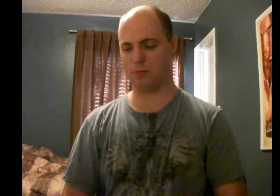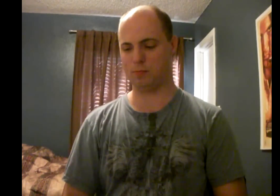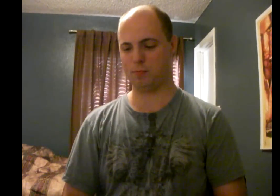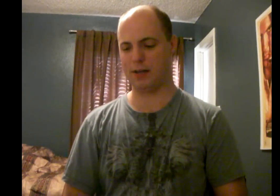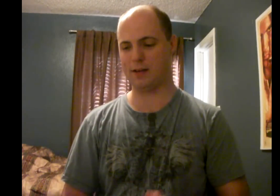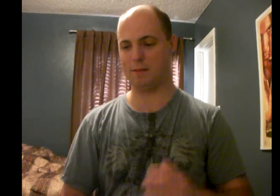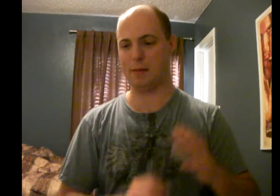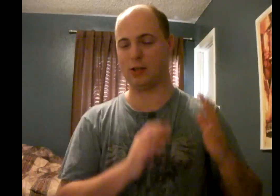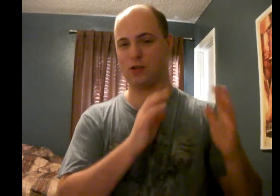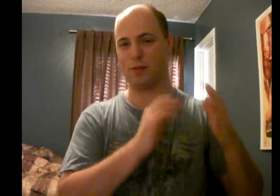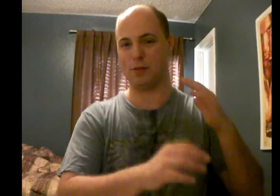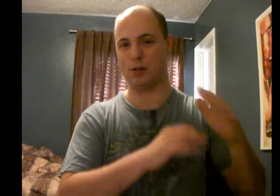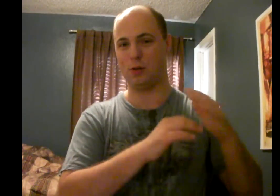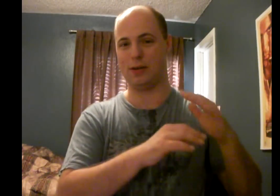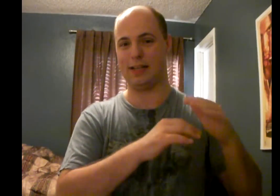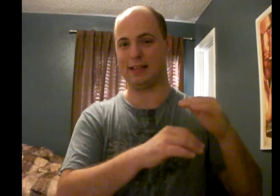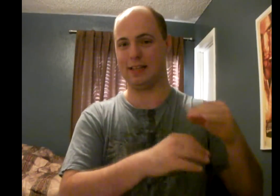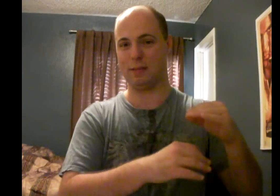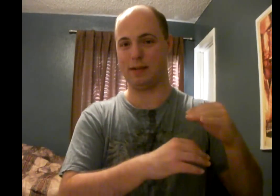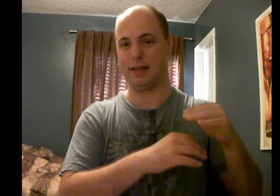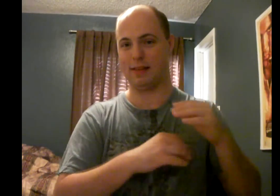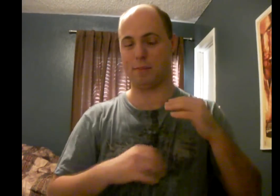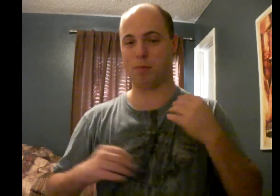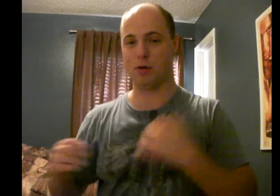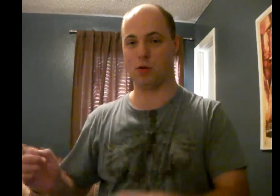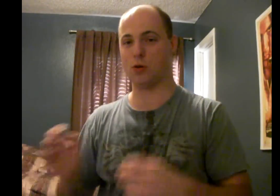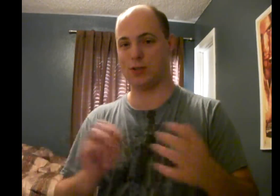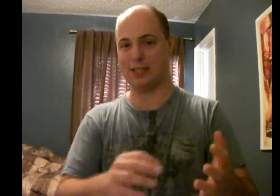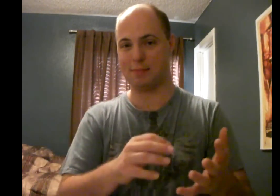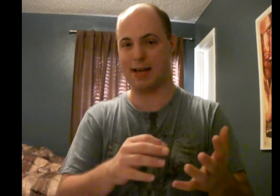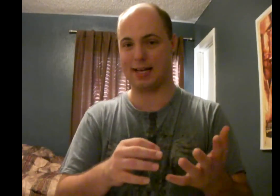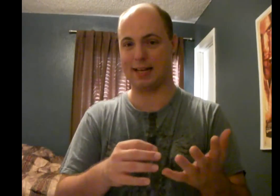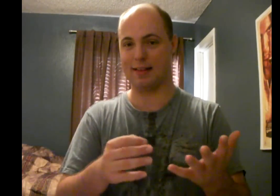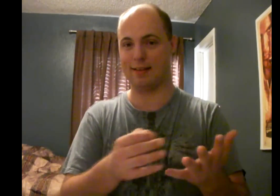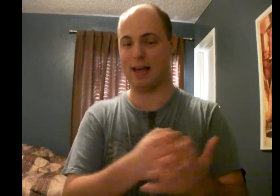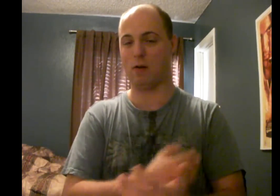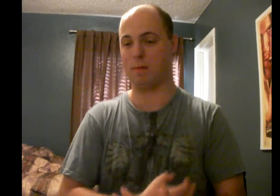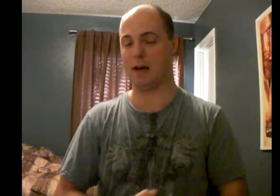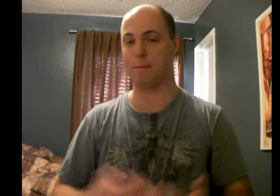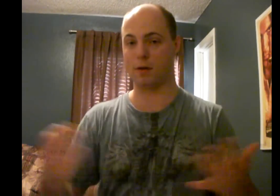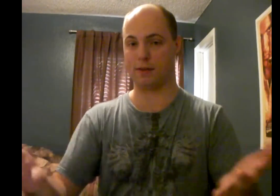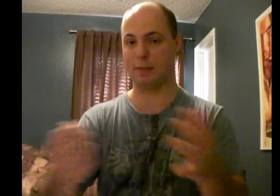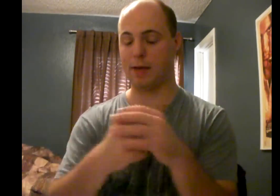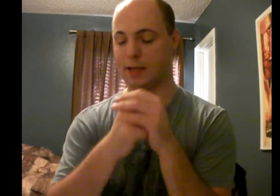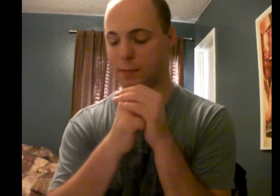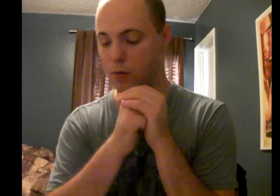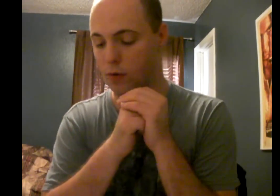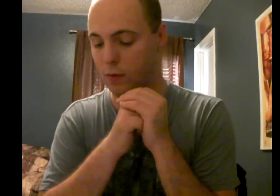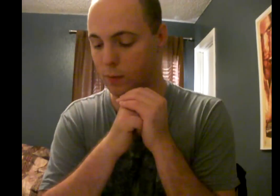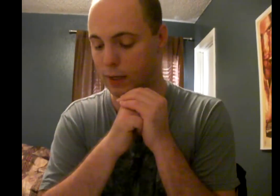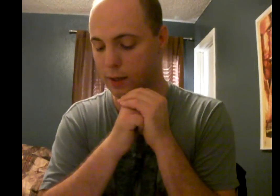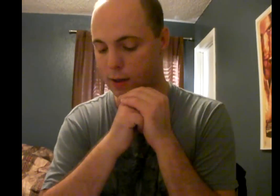So, they could have maybe trimmed the nudity a little bit and then put those scenes back in. That would have made a perfectly paced movie for me.